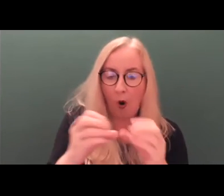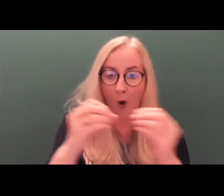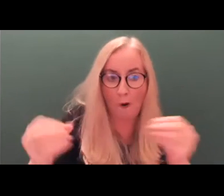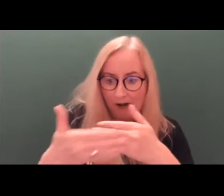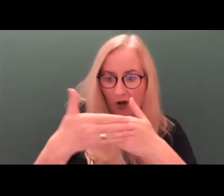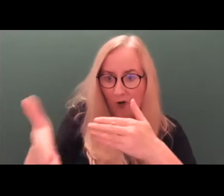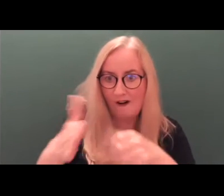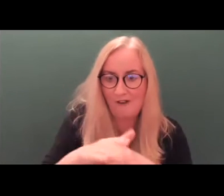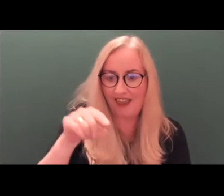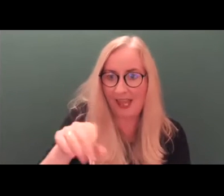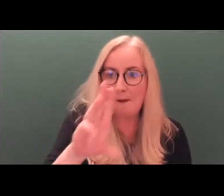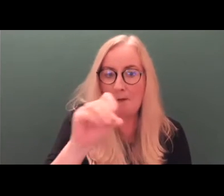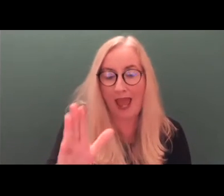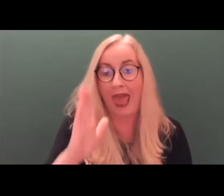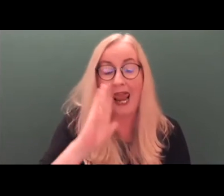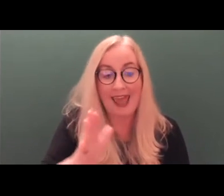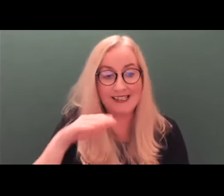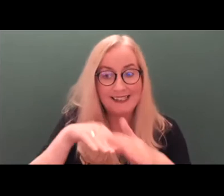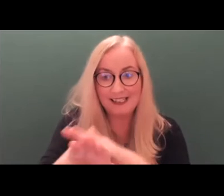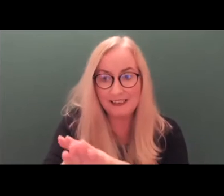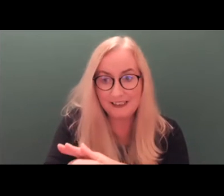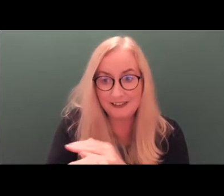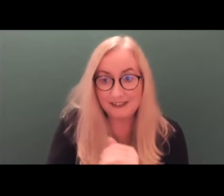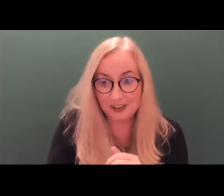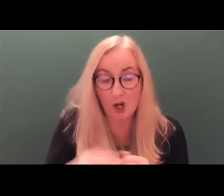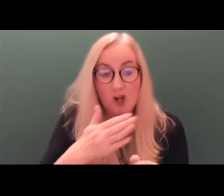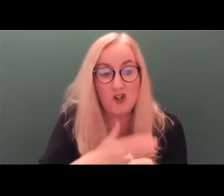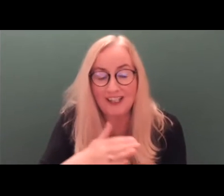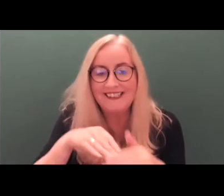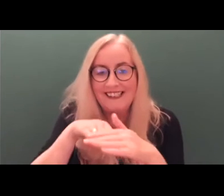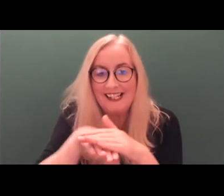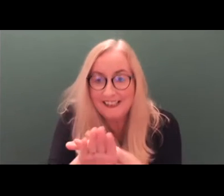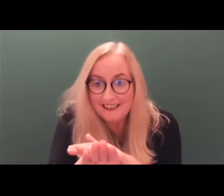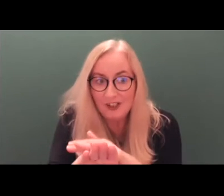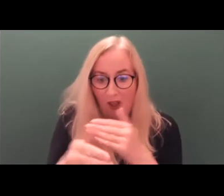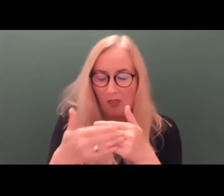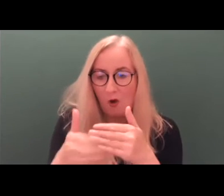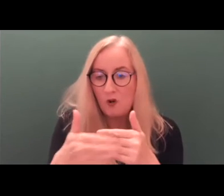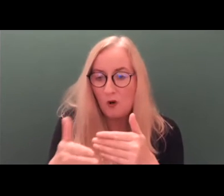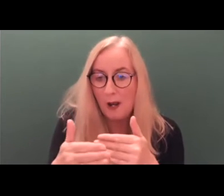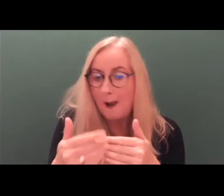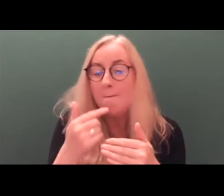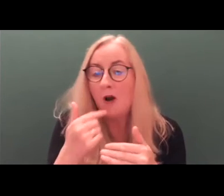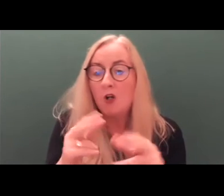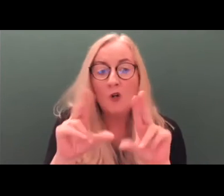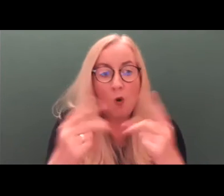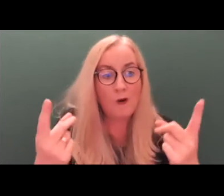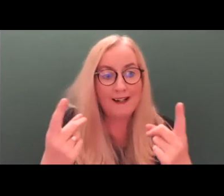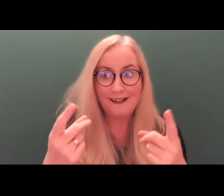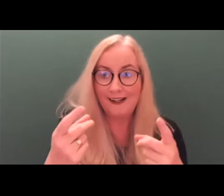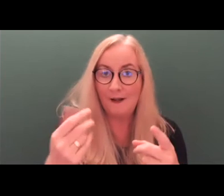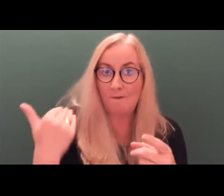her in to sit just on the stool, just inside the door. But nobody has succeeded to come into her apartment before.